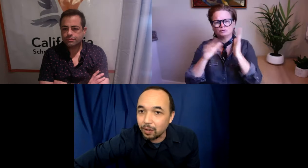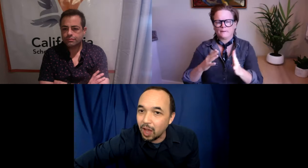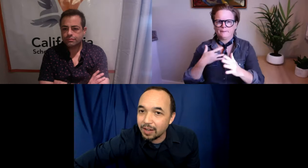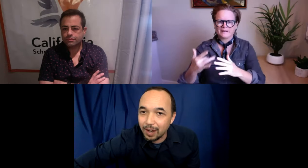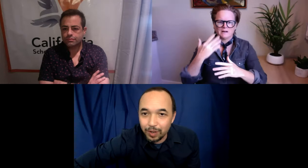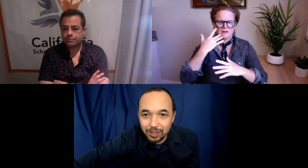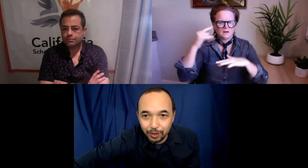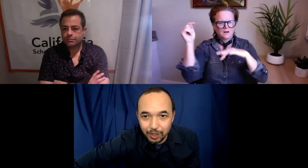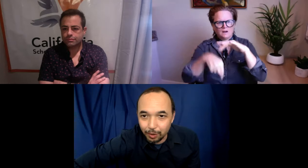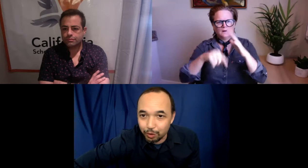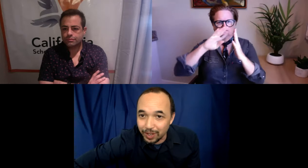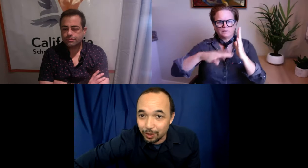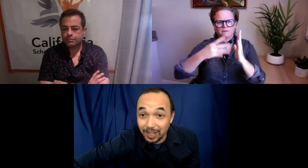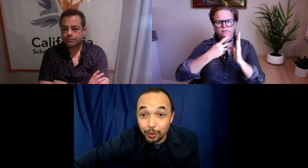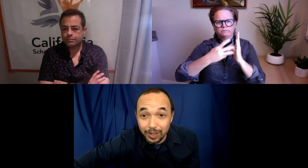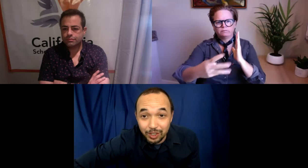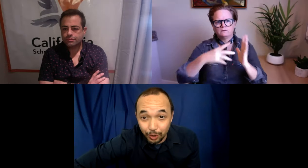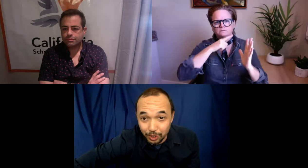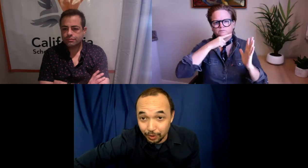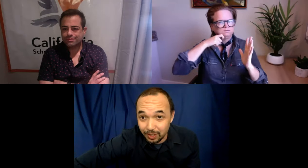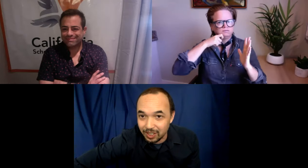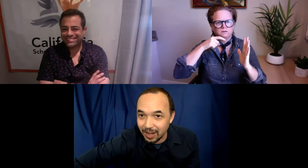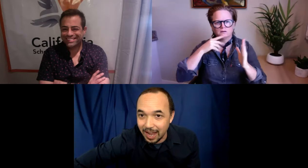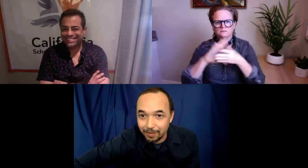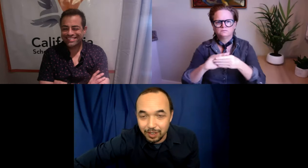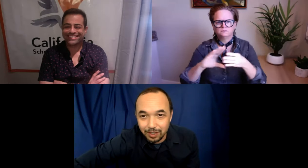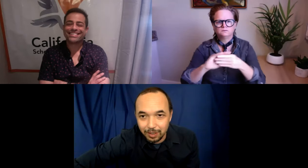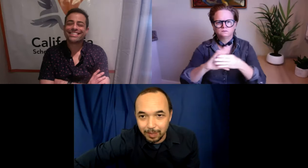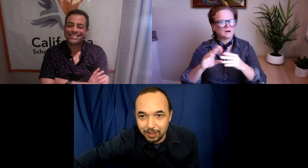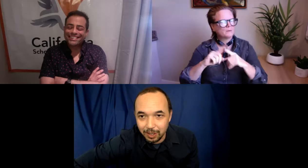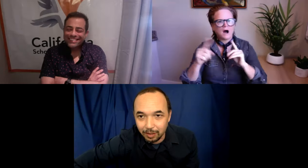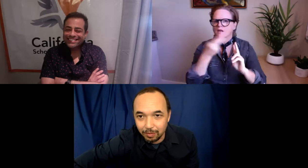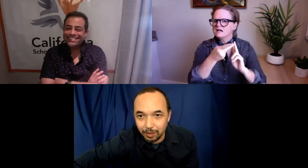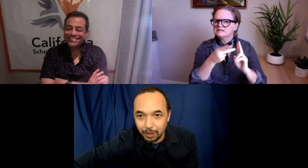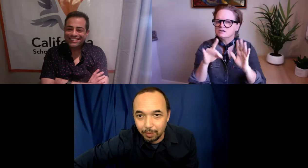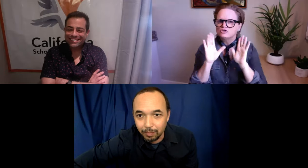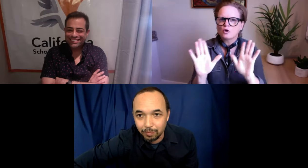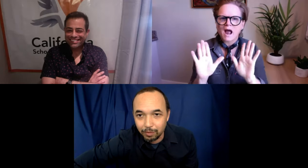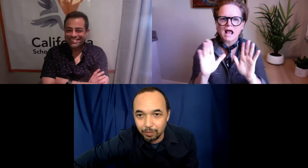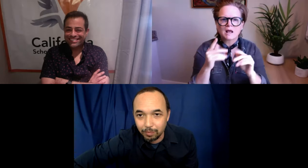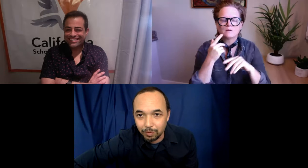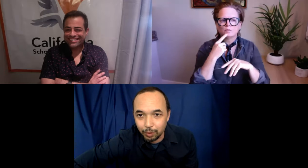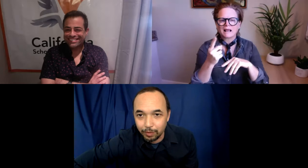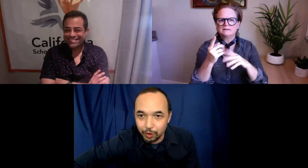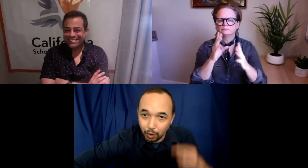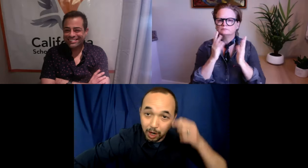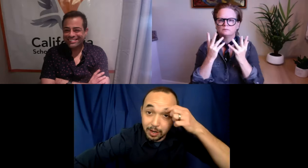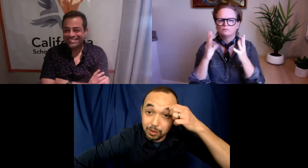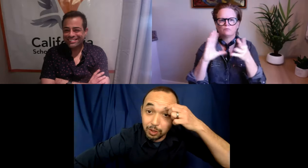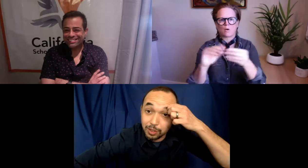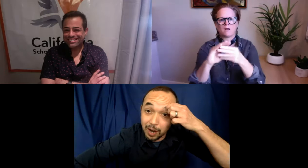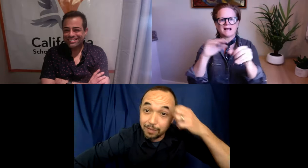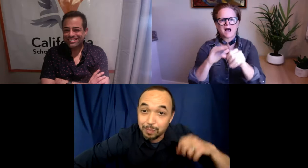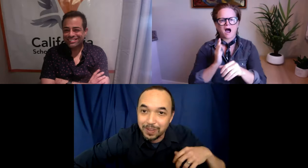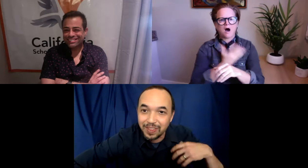And a lot of that research, know, those research and the researchers, they have just these amazing, you know, sort of dry